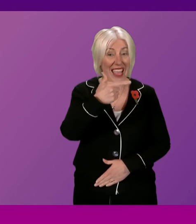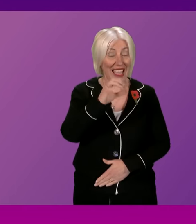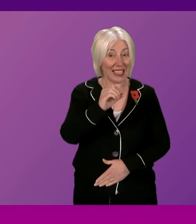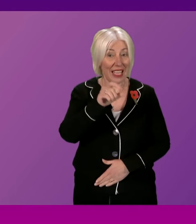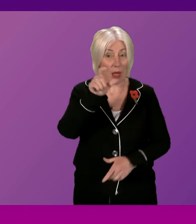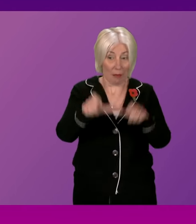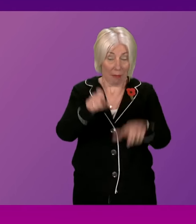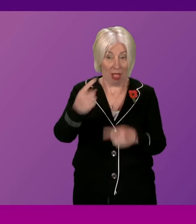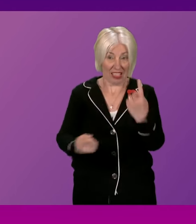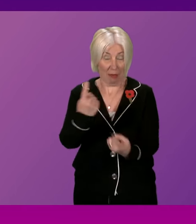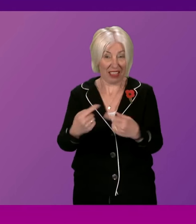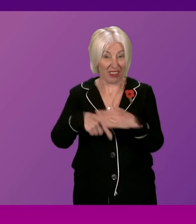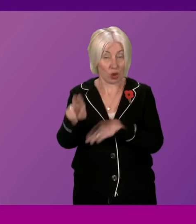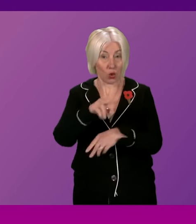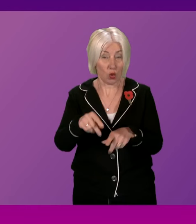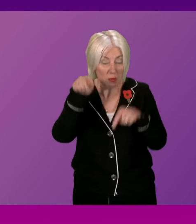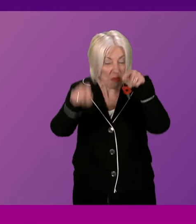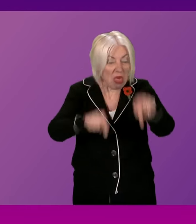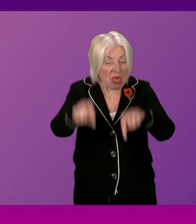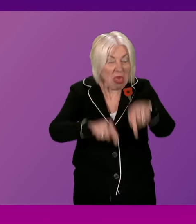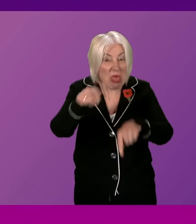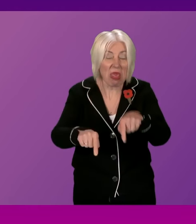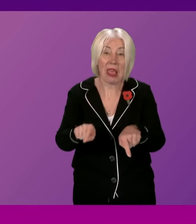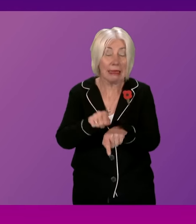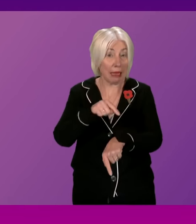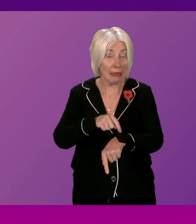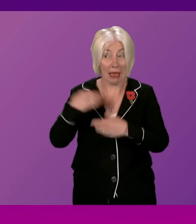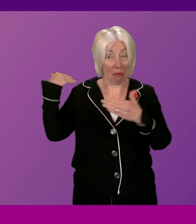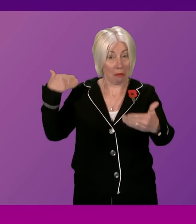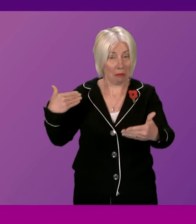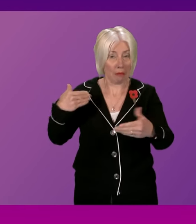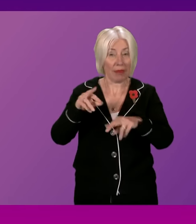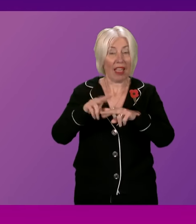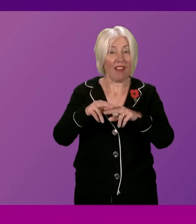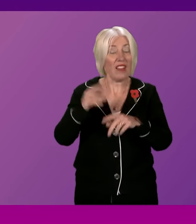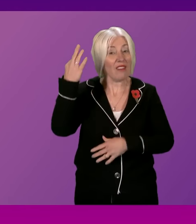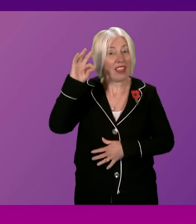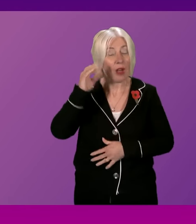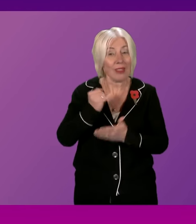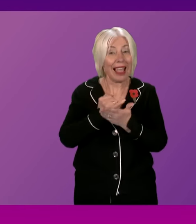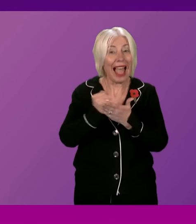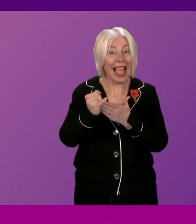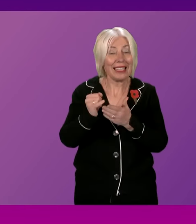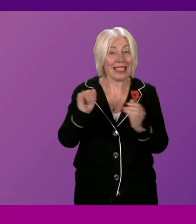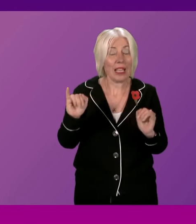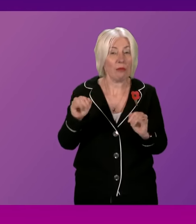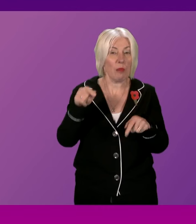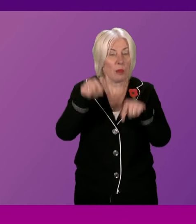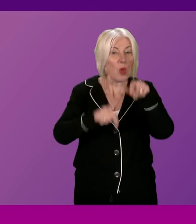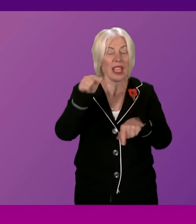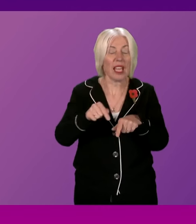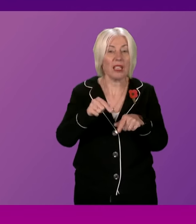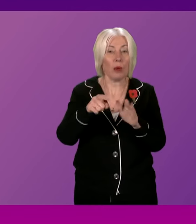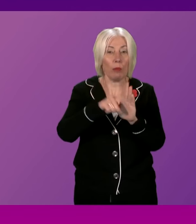reported being bullied during the same time period. And the response from Fife Council's anti-bullying policy is that punishing